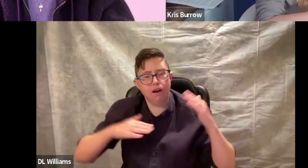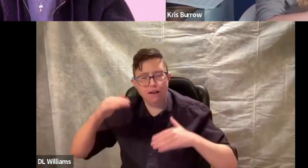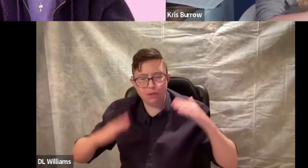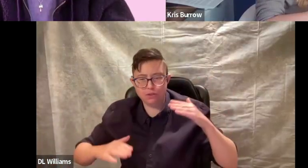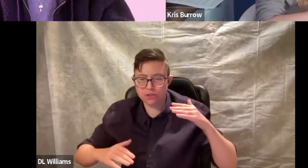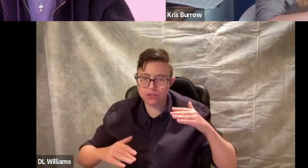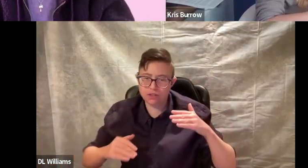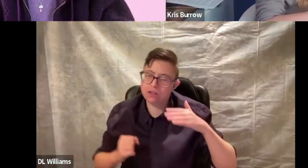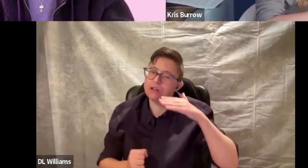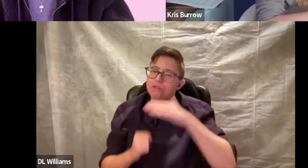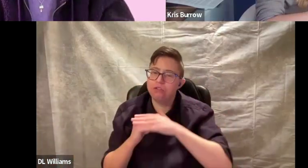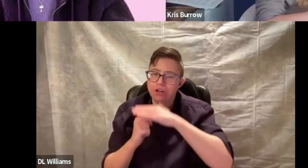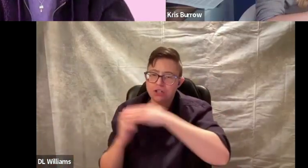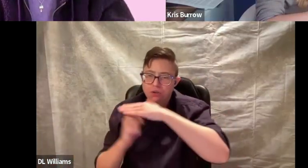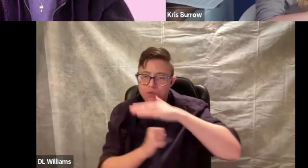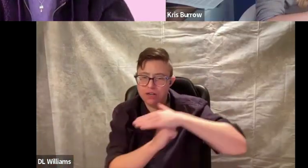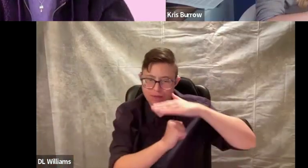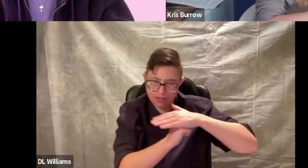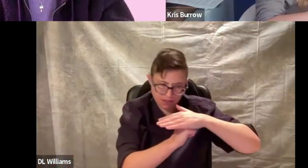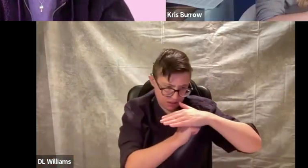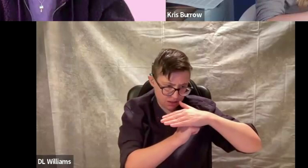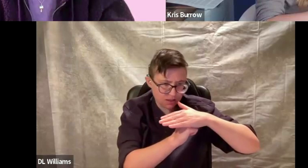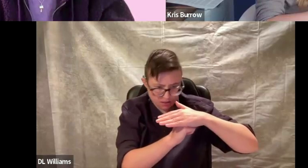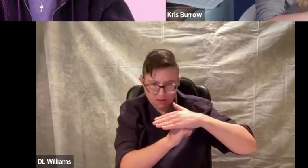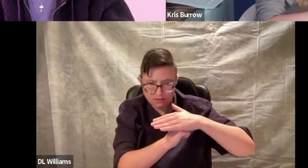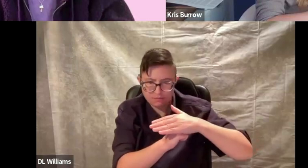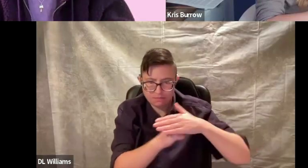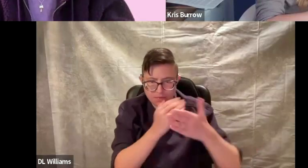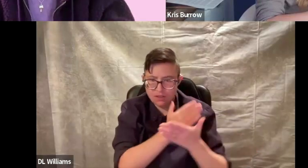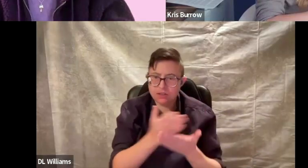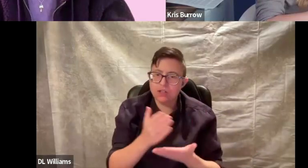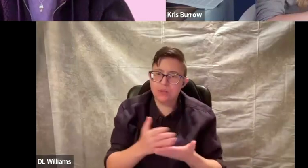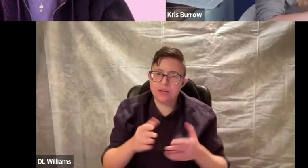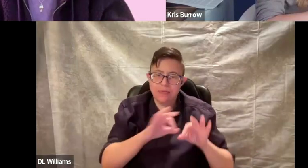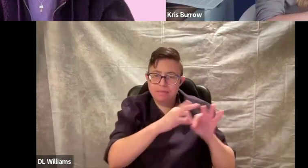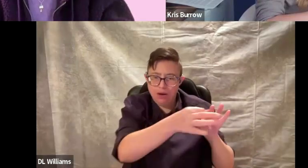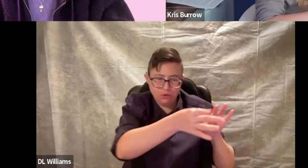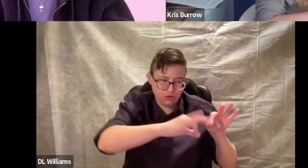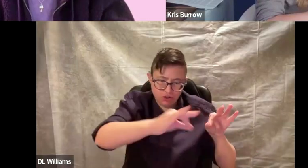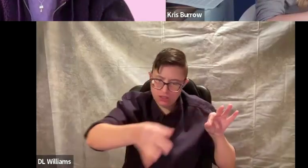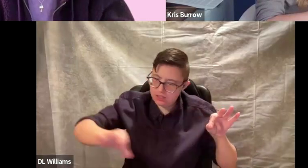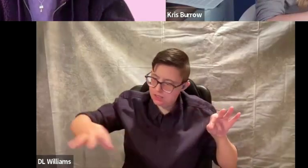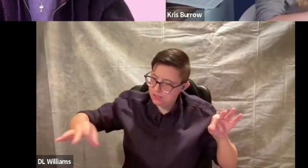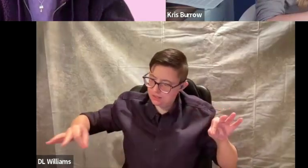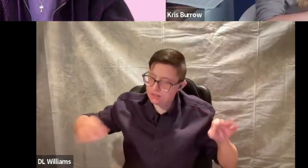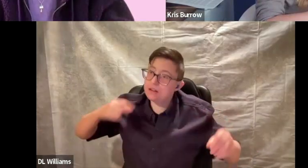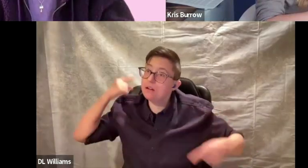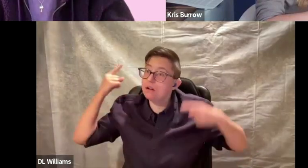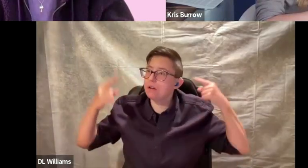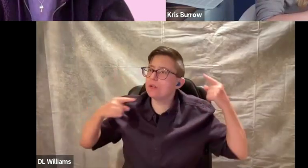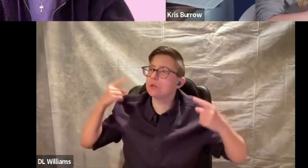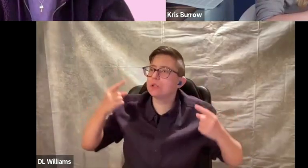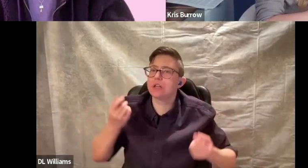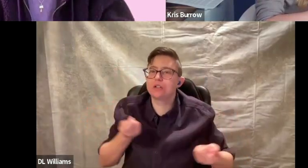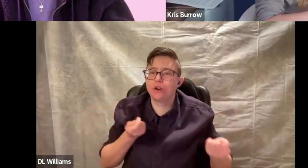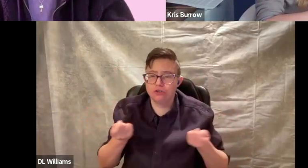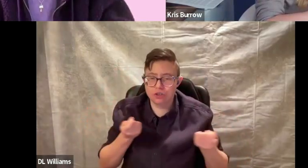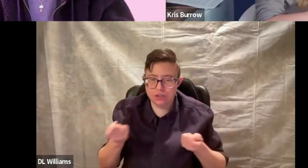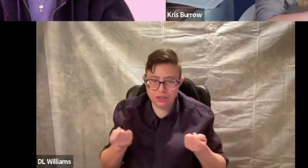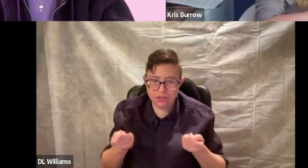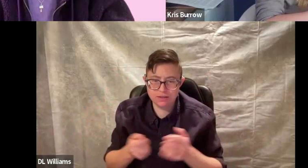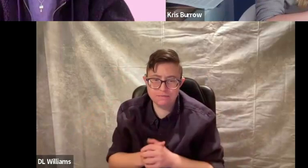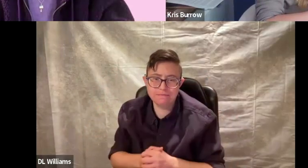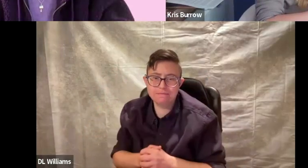Comfort levels and threshold limits. Denoting the boundaries of acoustic